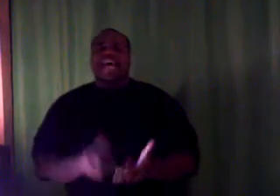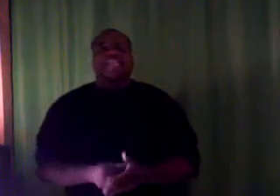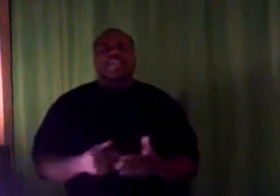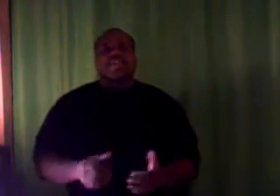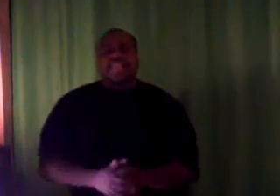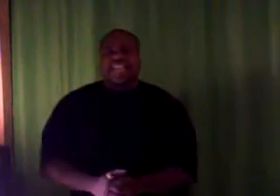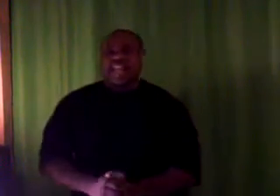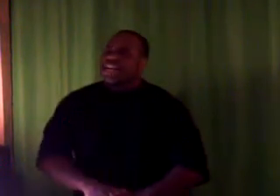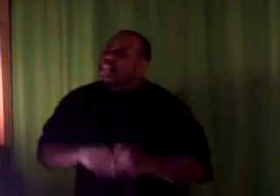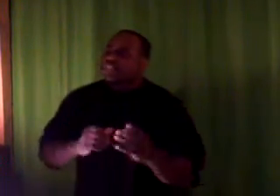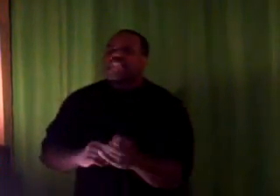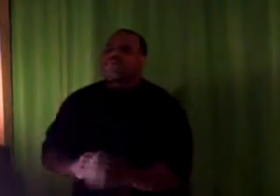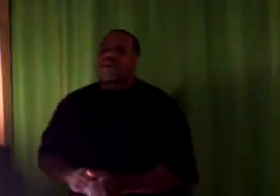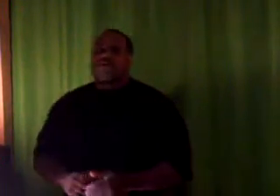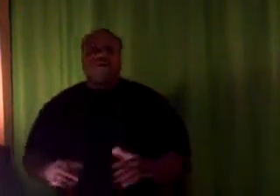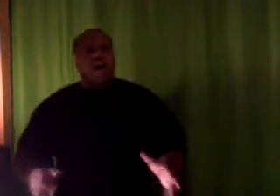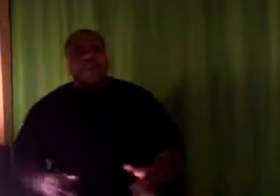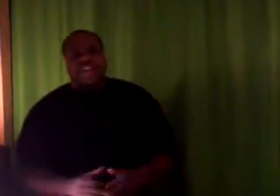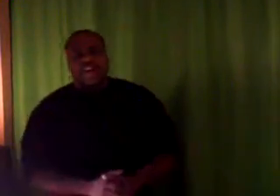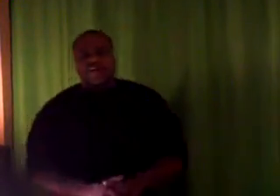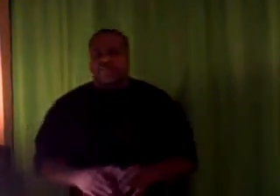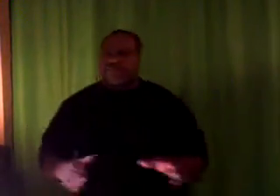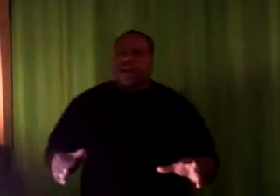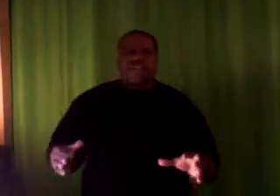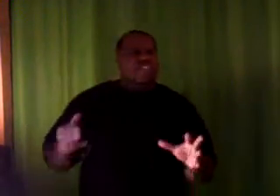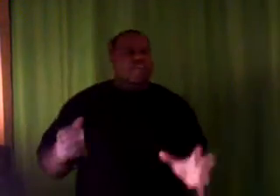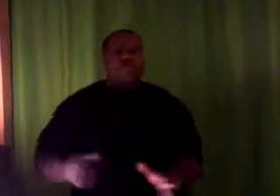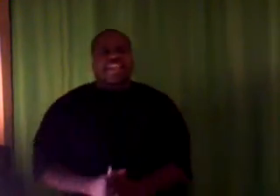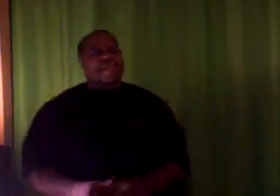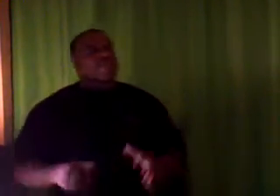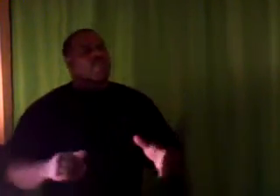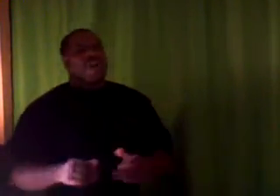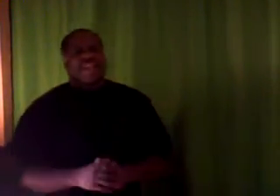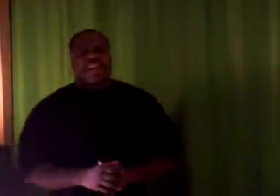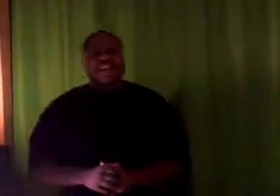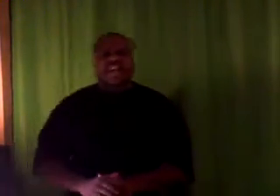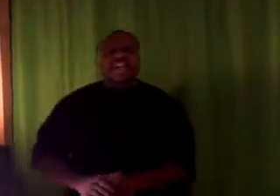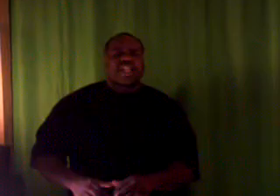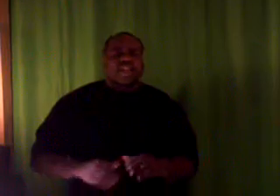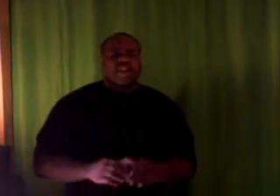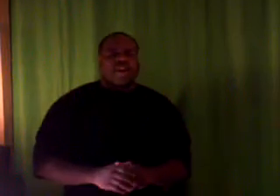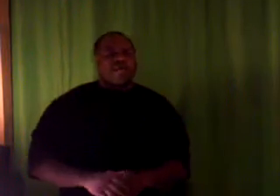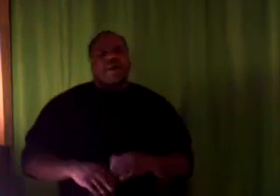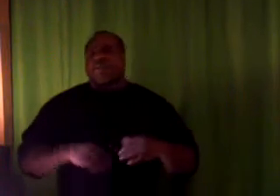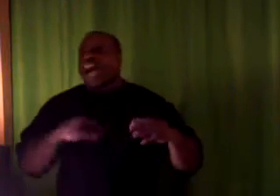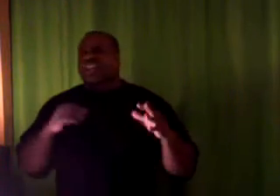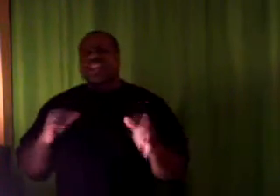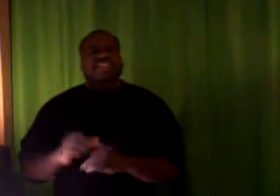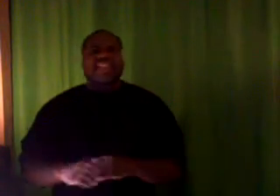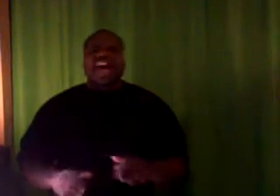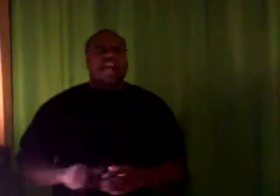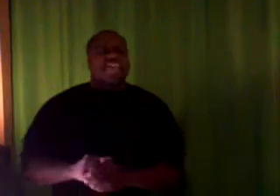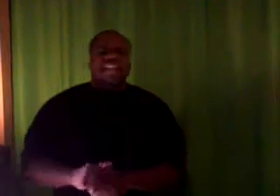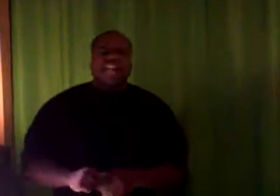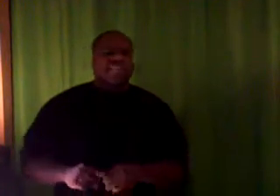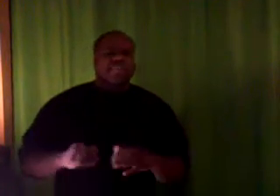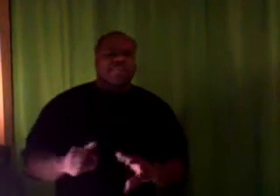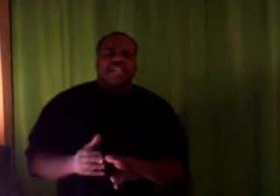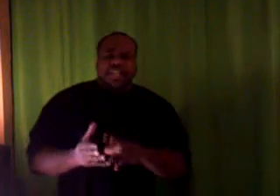get out, they do it again. See, this is one of my raw videos. And my boy, you told me to keep it raw and uncut, you know, but without cussing and all that kind of stuff. But